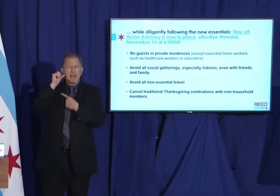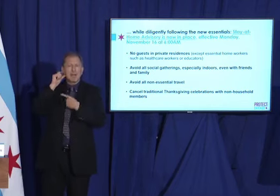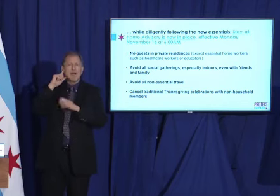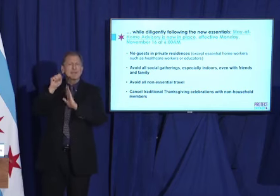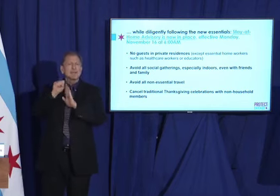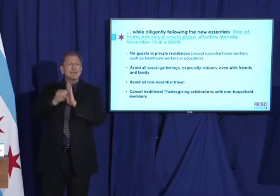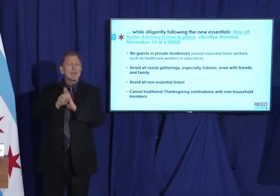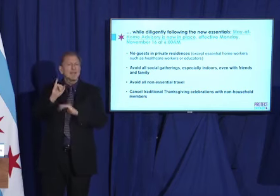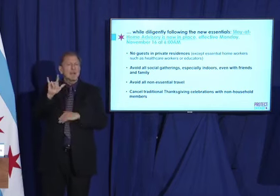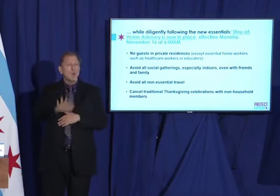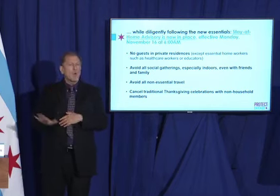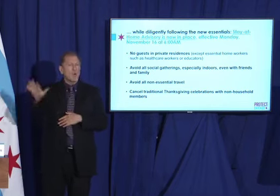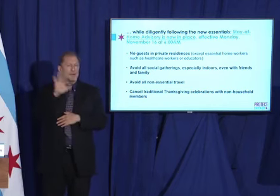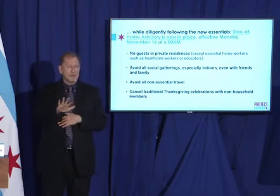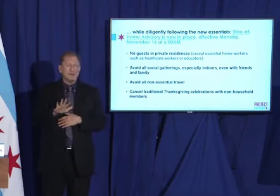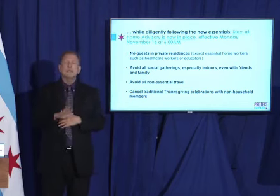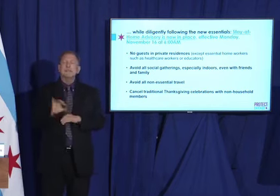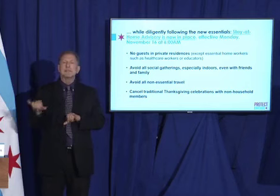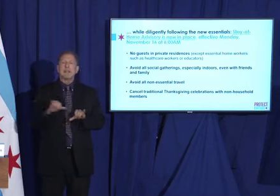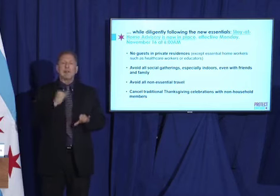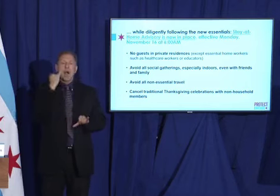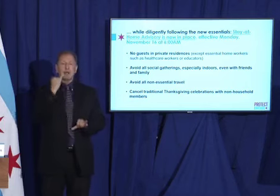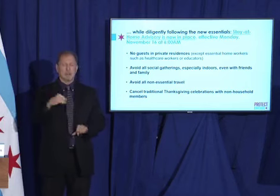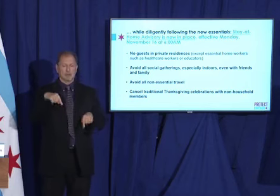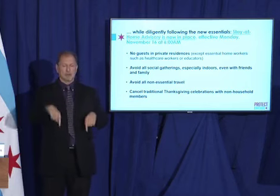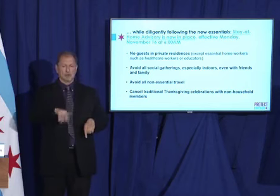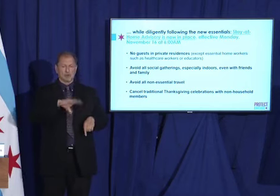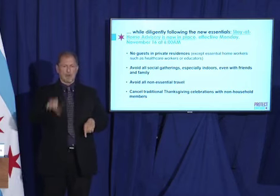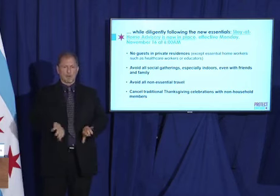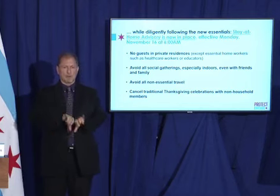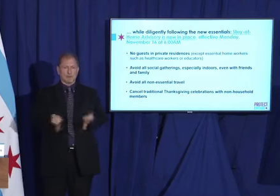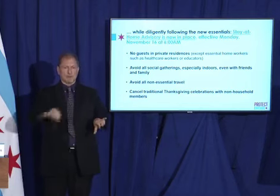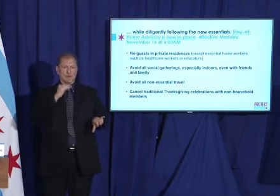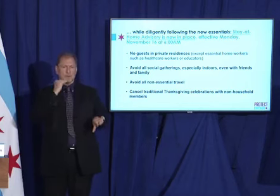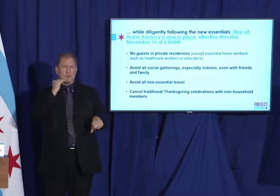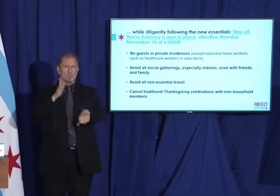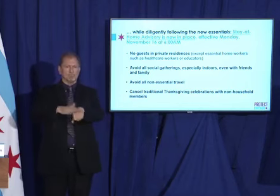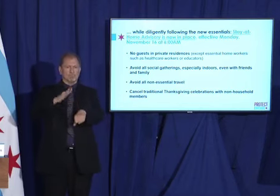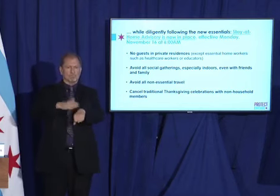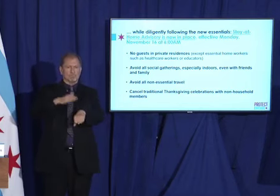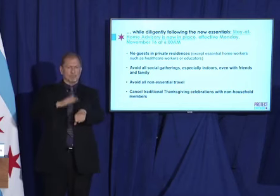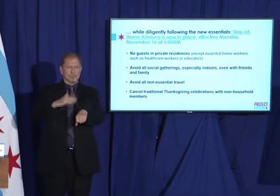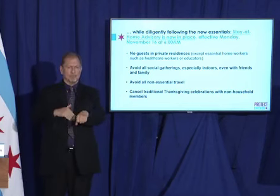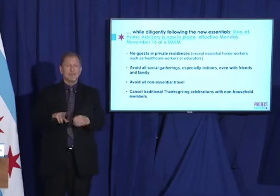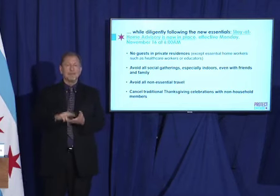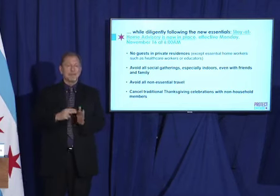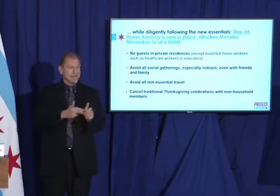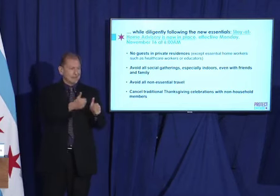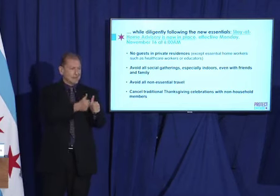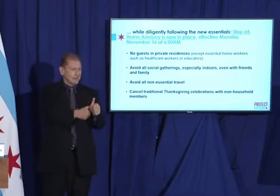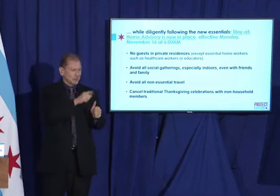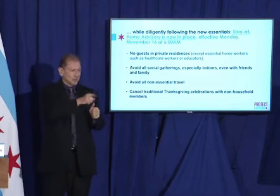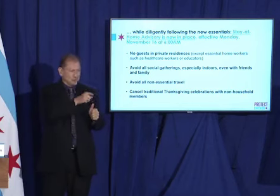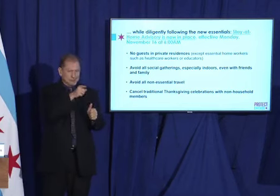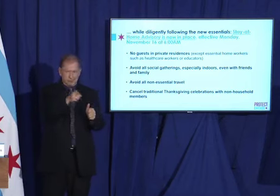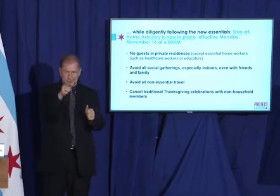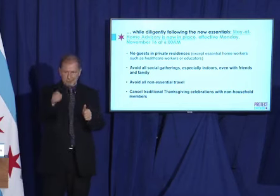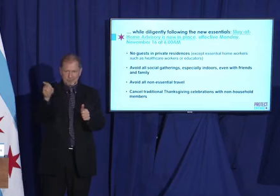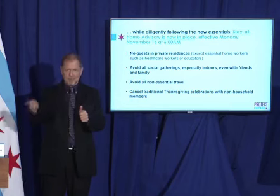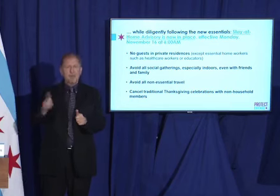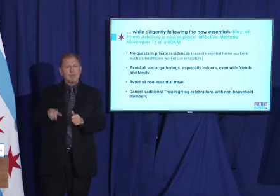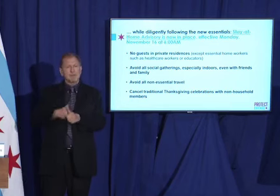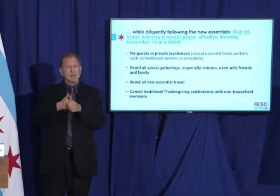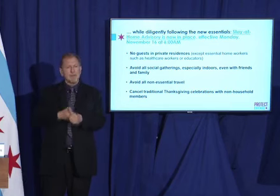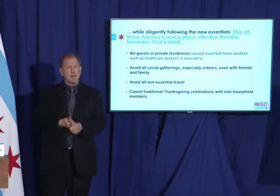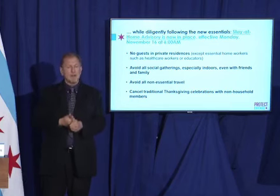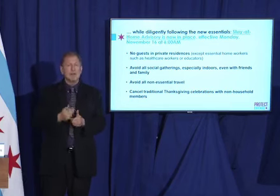take you through some of the particulars of this stay-at-home advisory. It calls upon each of us to do the following. It calls